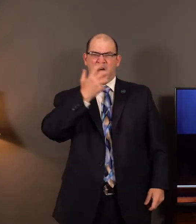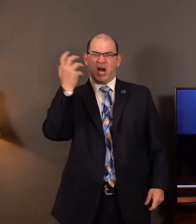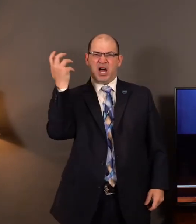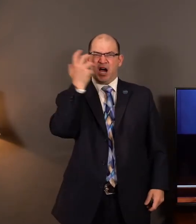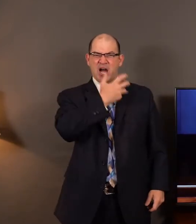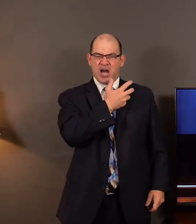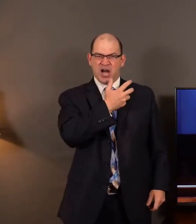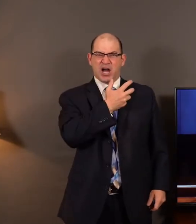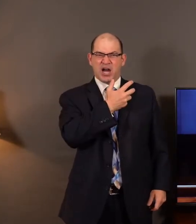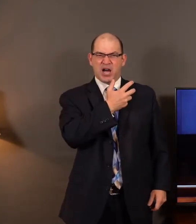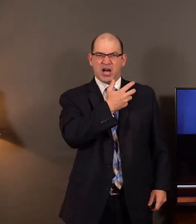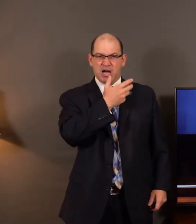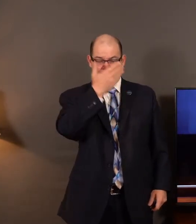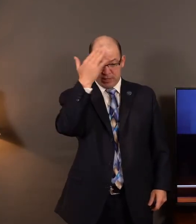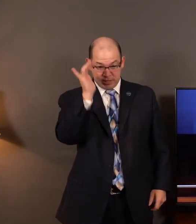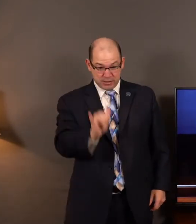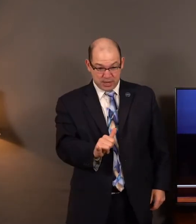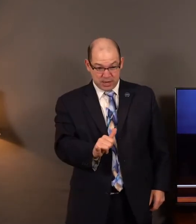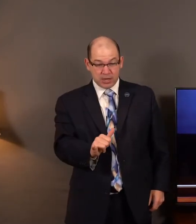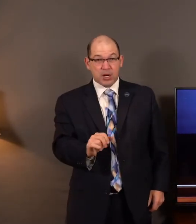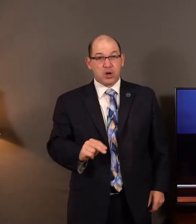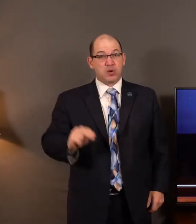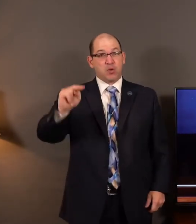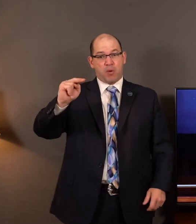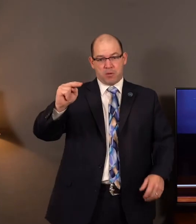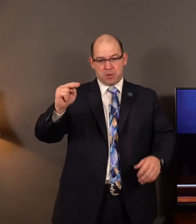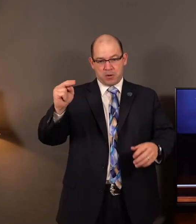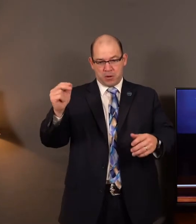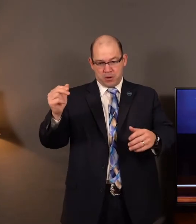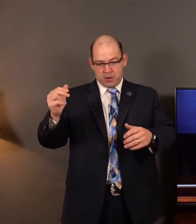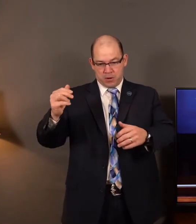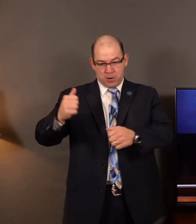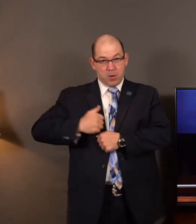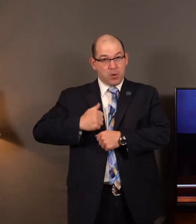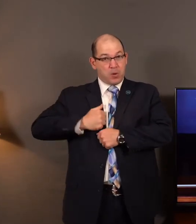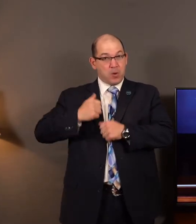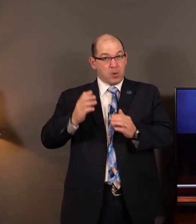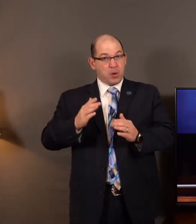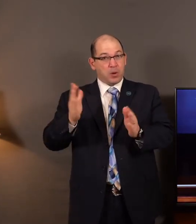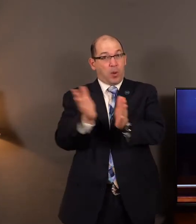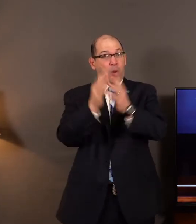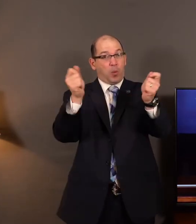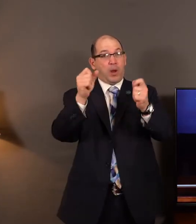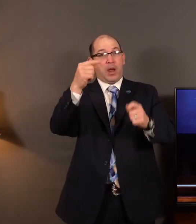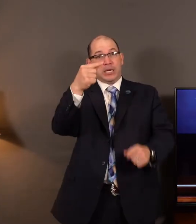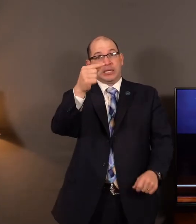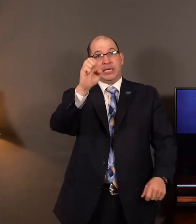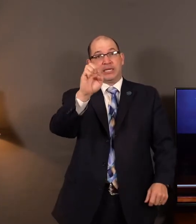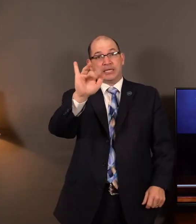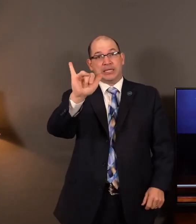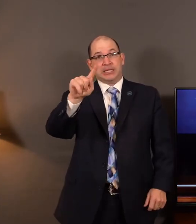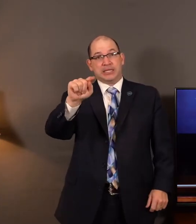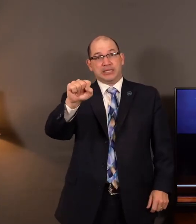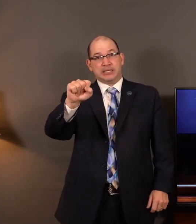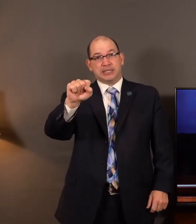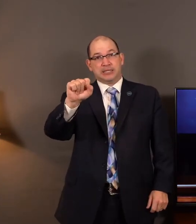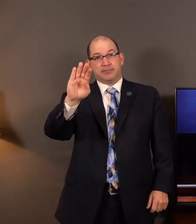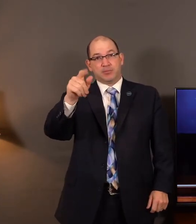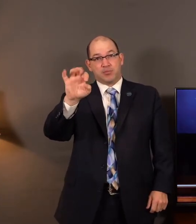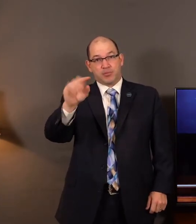And as a consequence, the Union Army won the Battle of Gettysburg. Now, historians tell us that had the Confederate